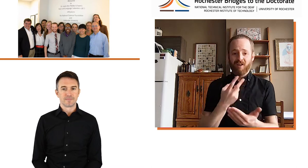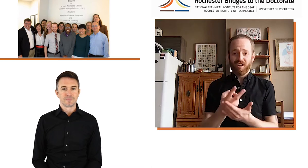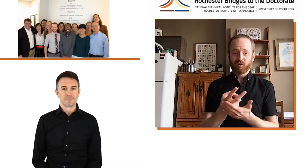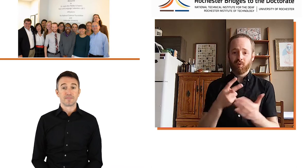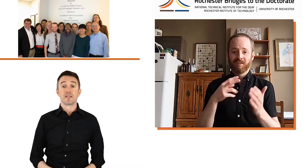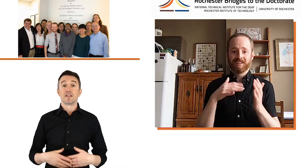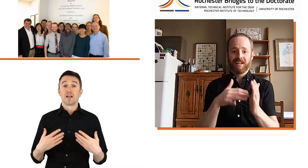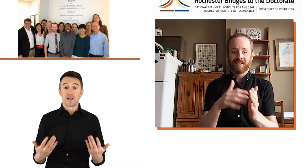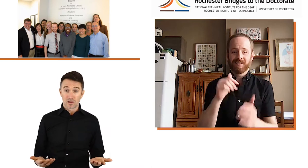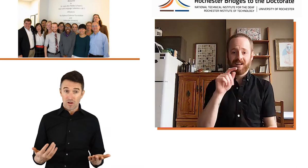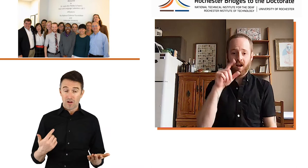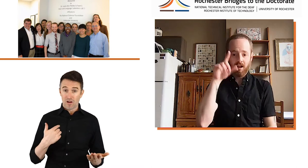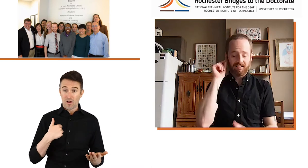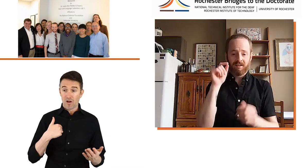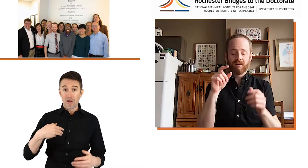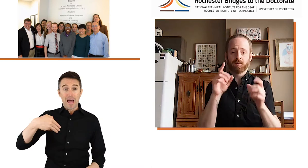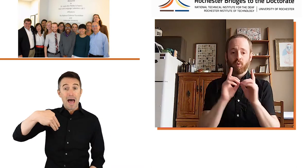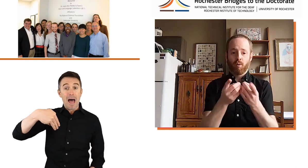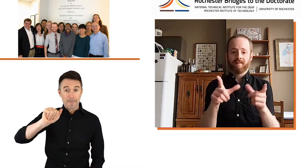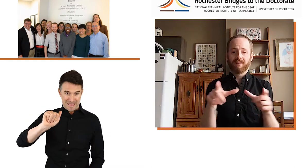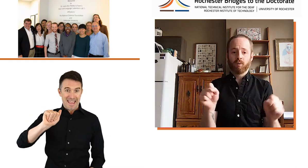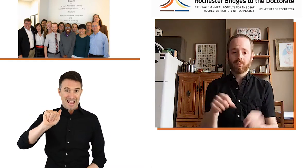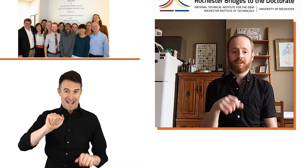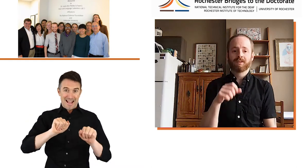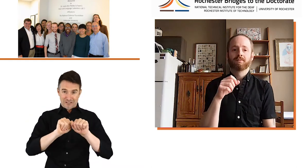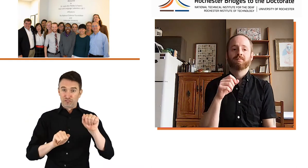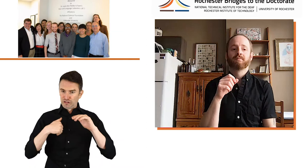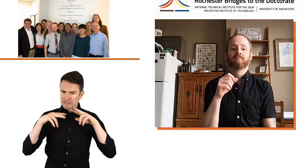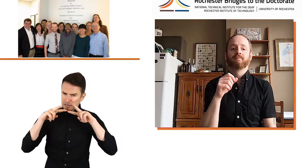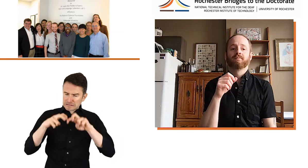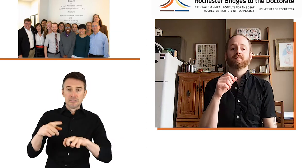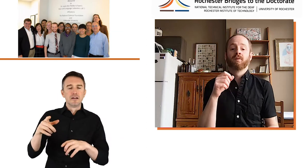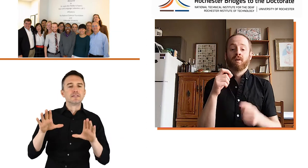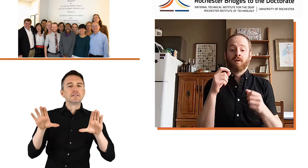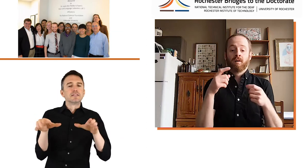And from there, I started my graduate studies at Gallaudet in the Department of Linguistics.